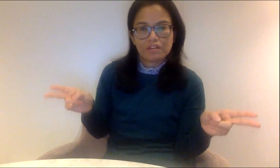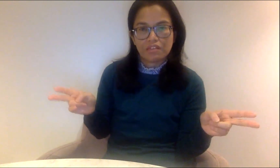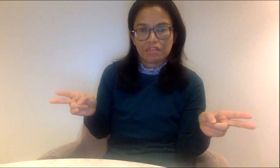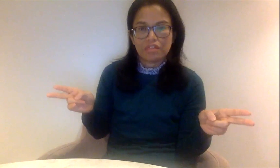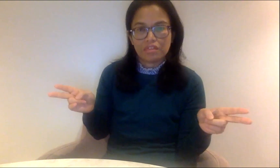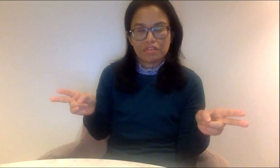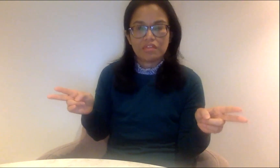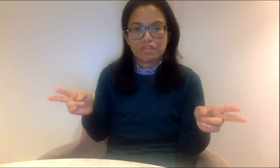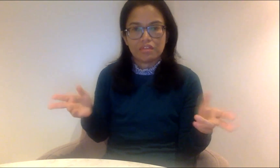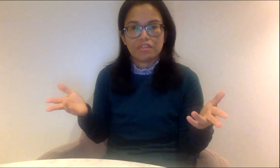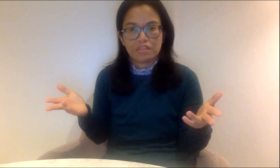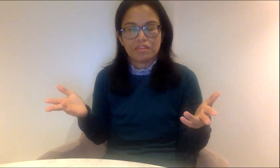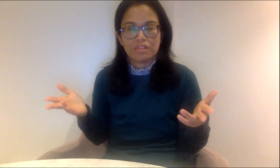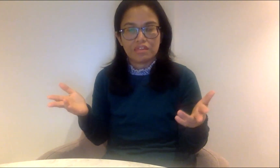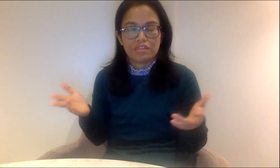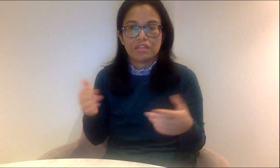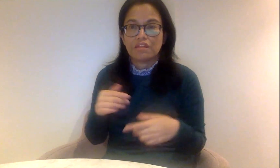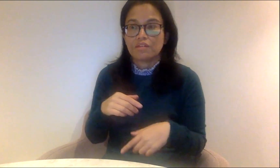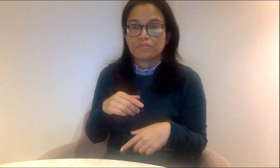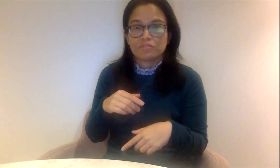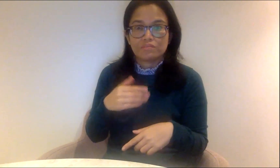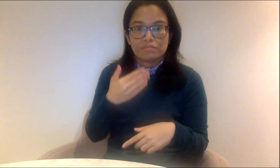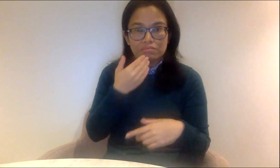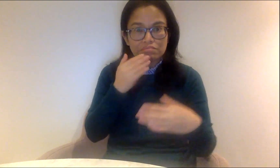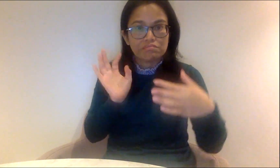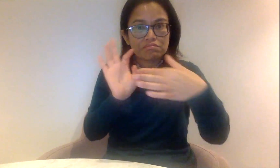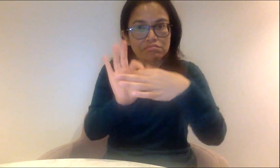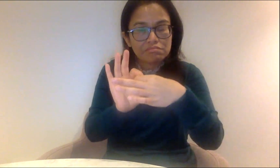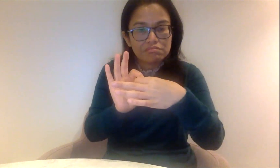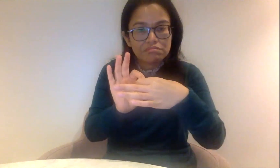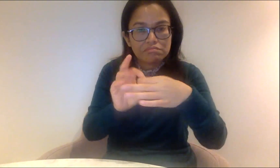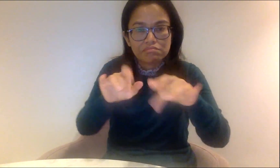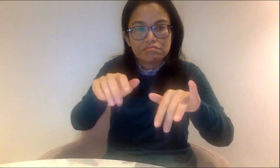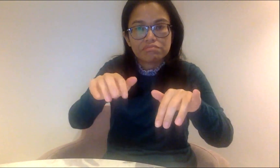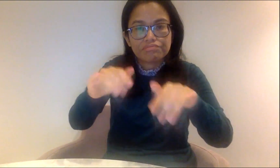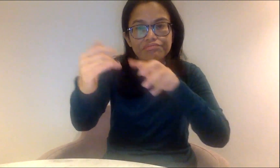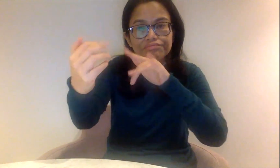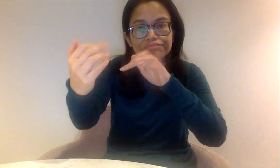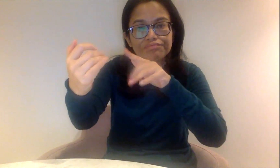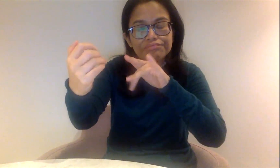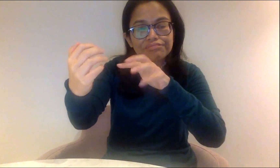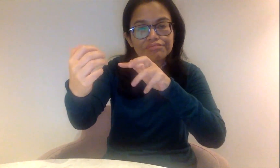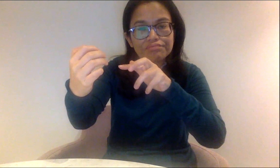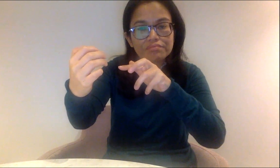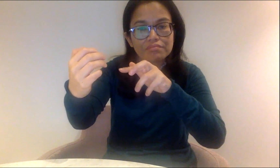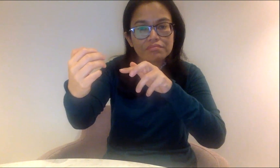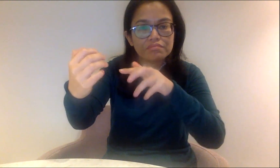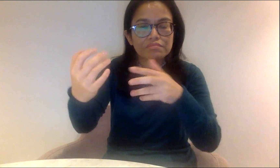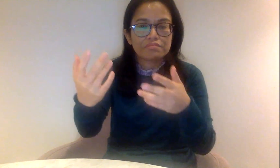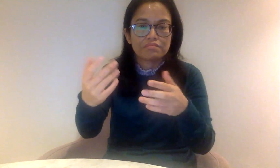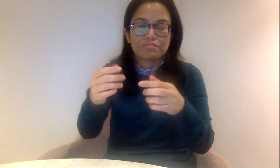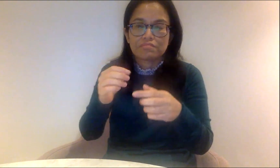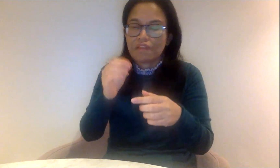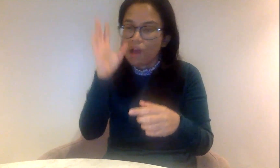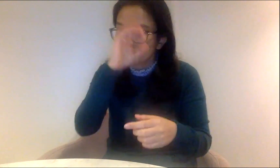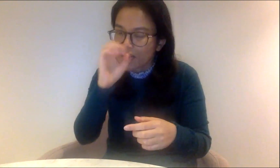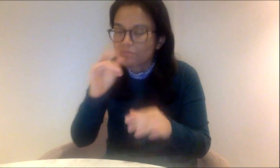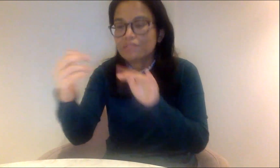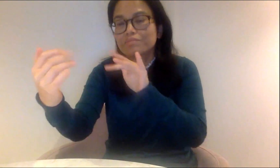in order to get the information. I have no moment of rest. So I need to communicate via the screen in all ways, in visual